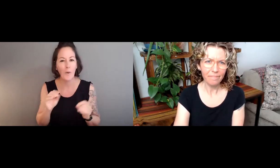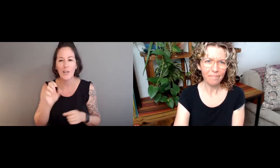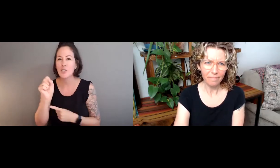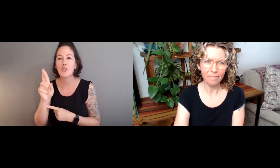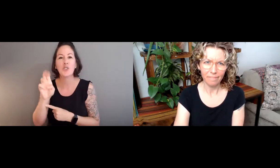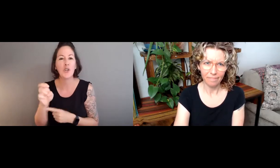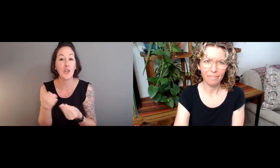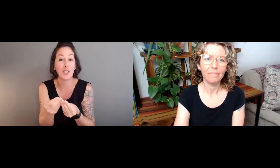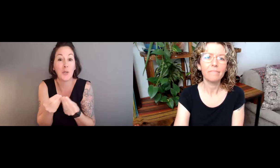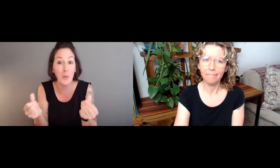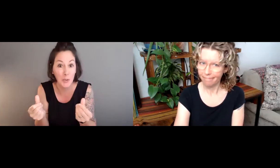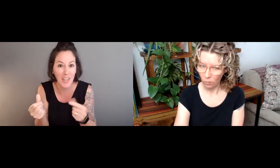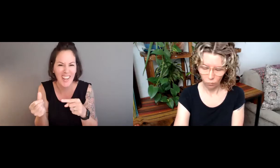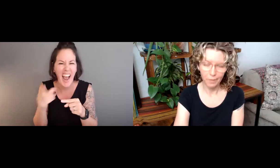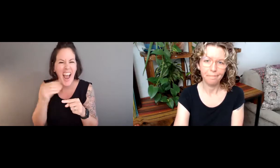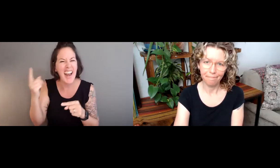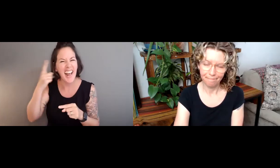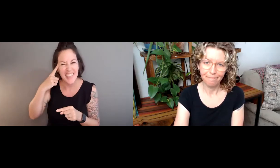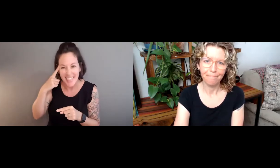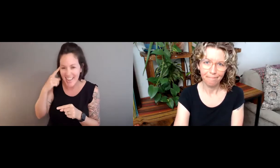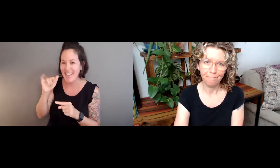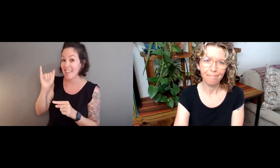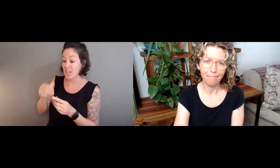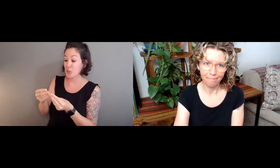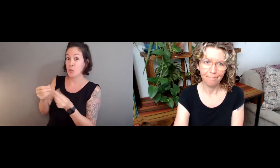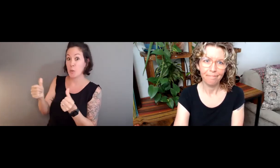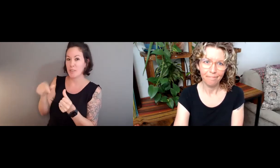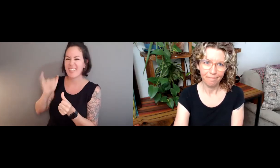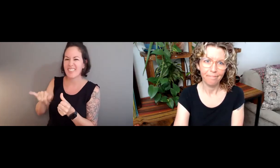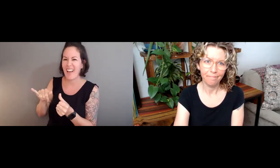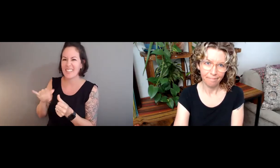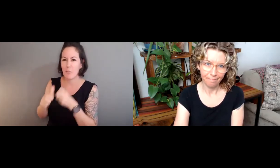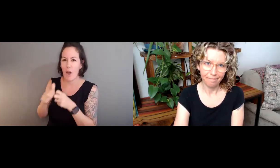First off, there's no one thing or no one sure solution.